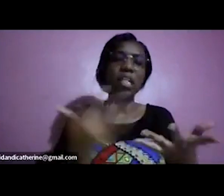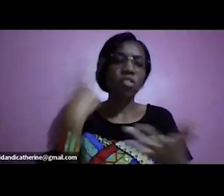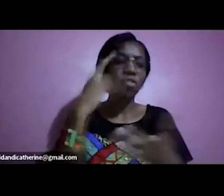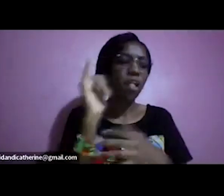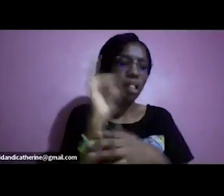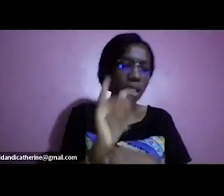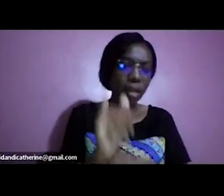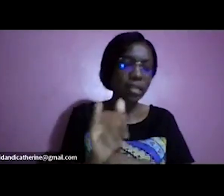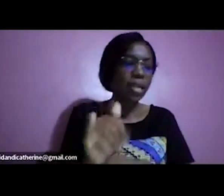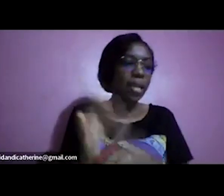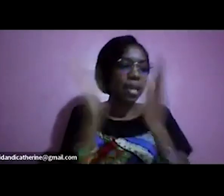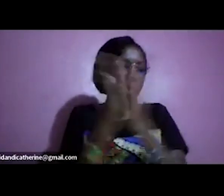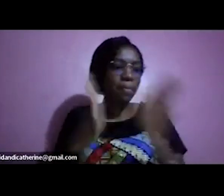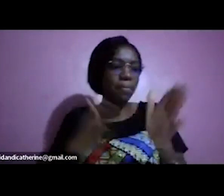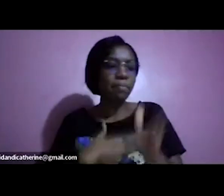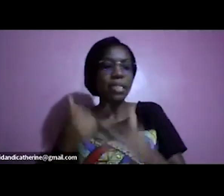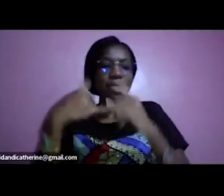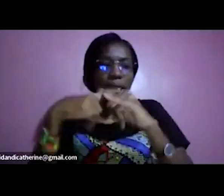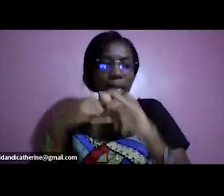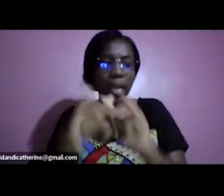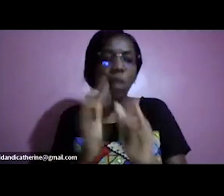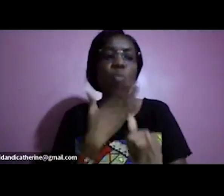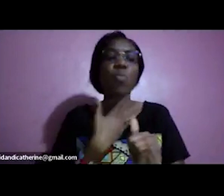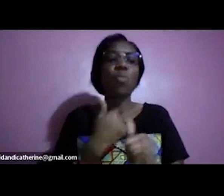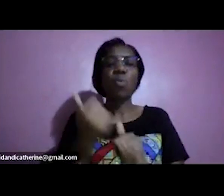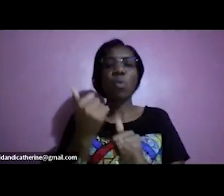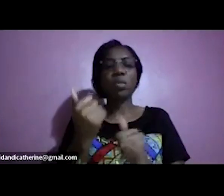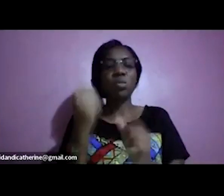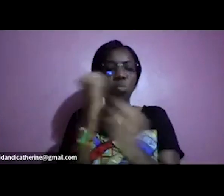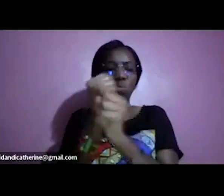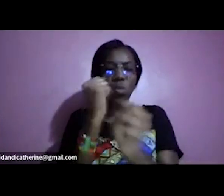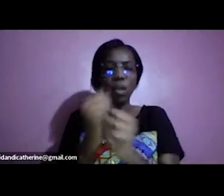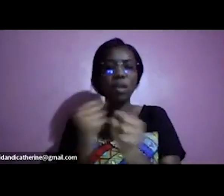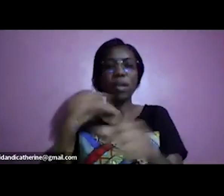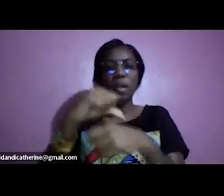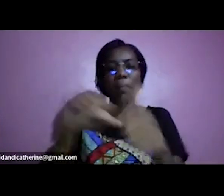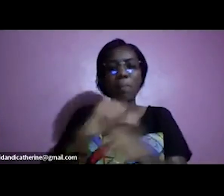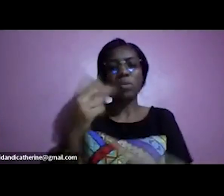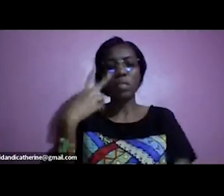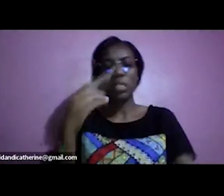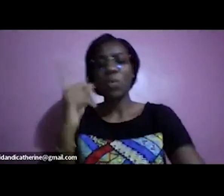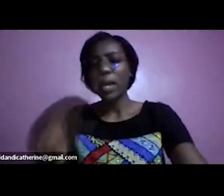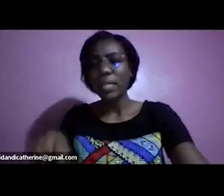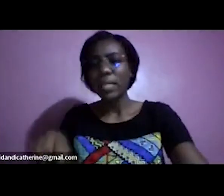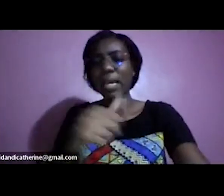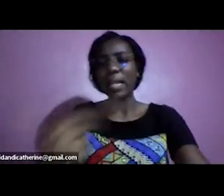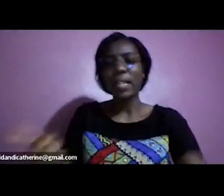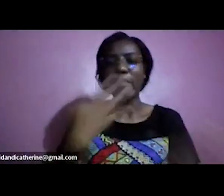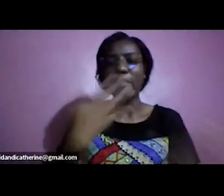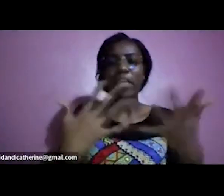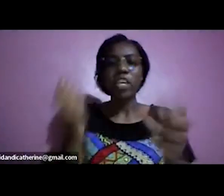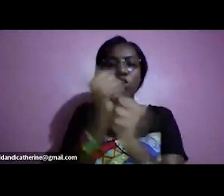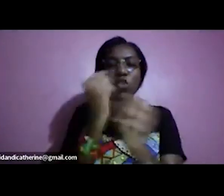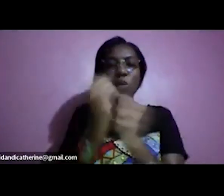i am still trying to figure it out i will definitely work on figuring out what else to do but i'm lucky that katherine is still